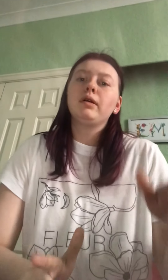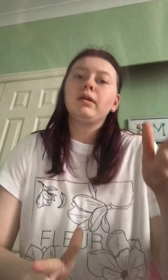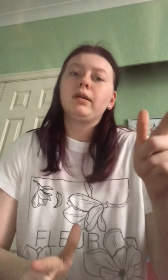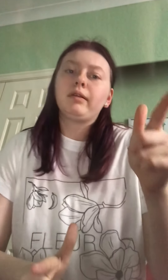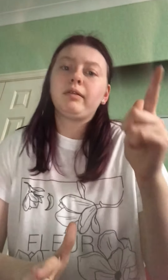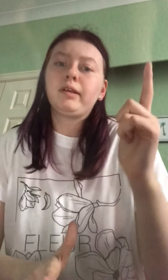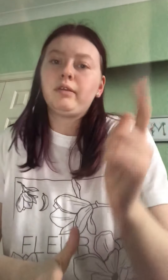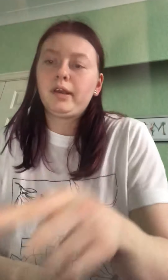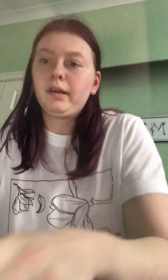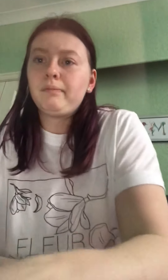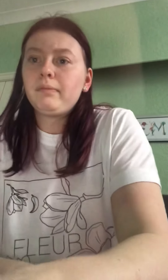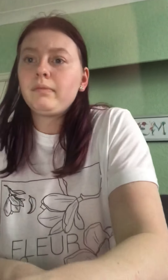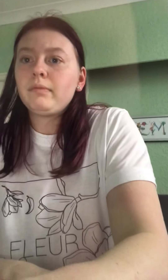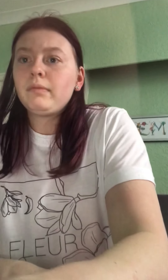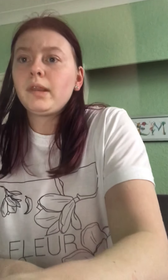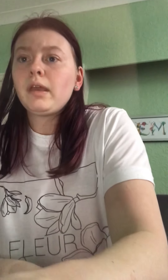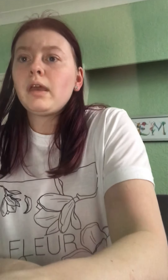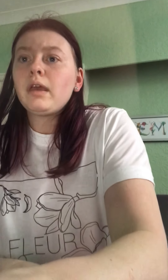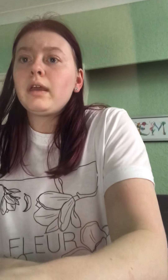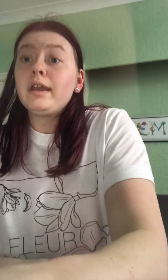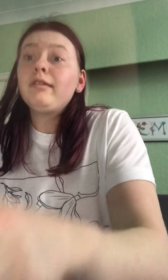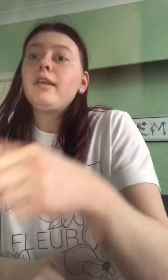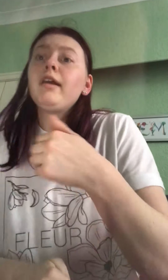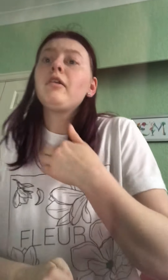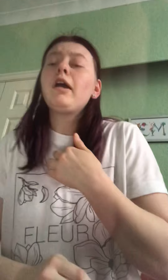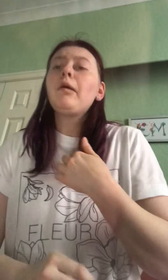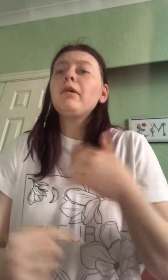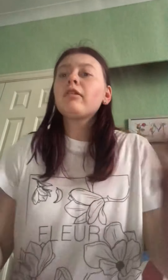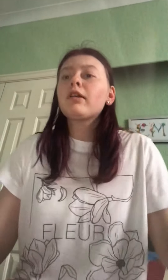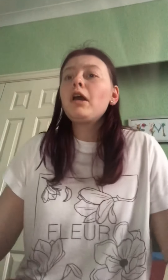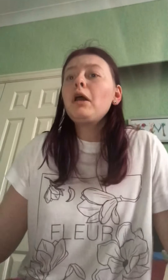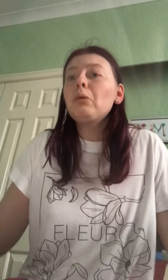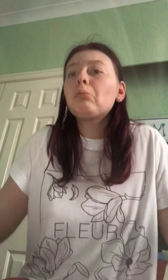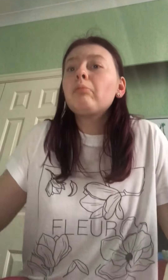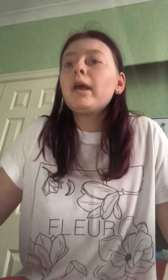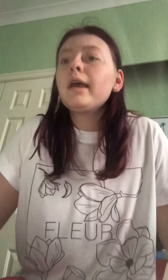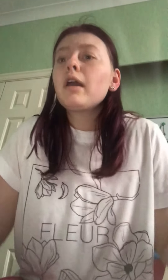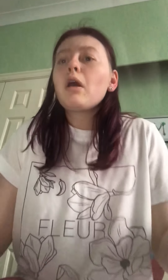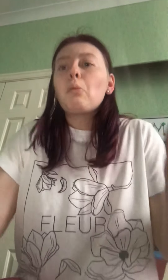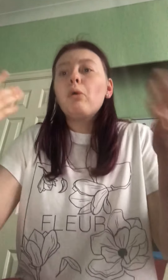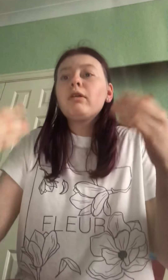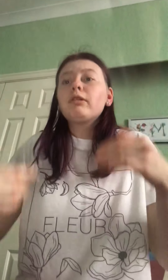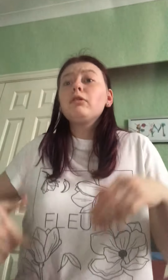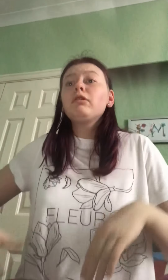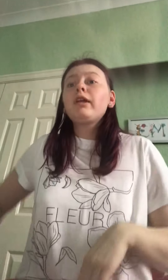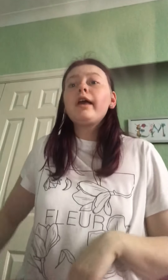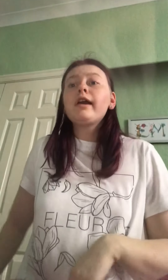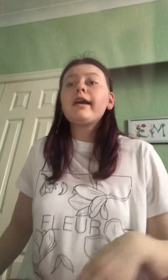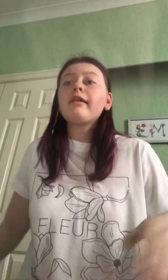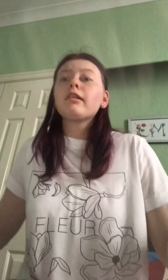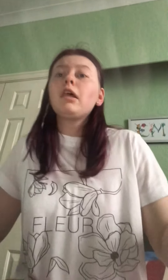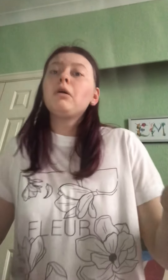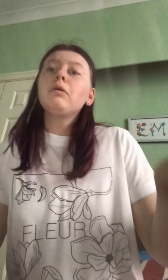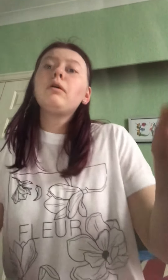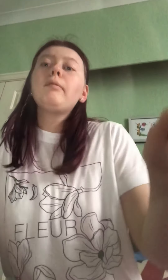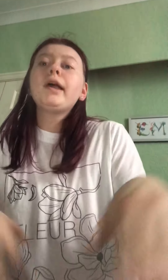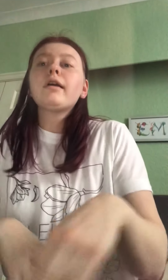this is it. He says I'm a scumbag, wants to take his love back,